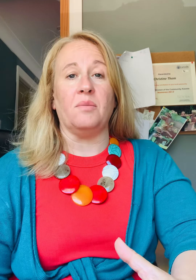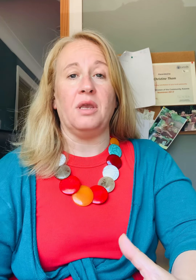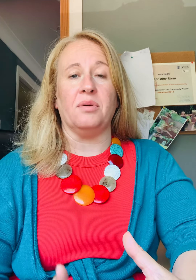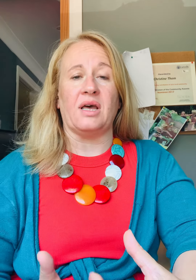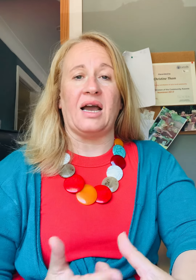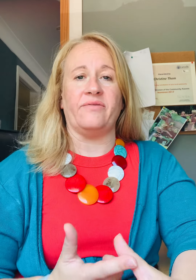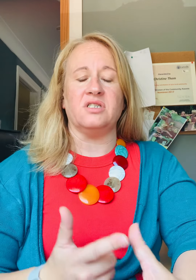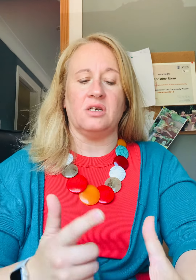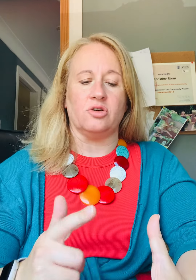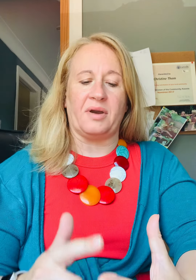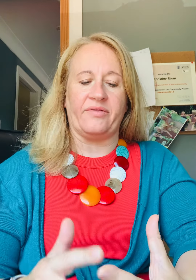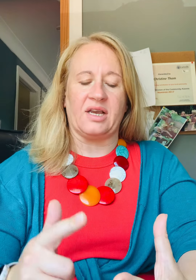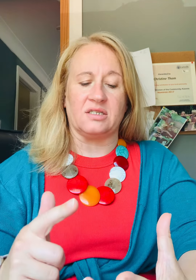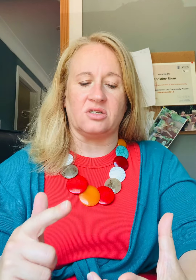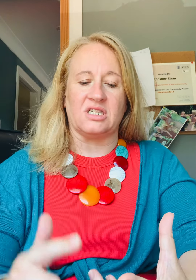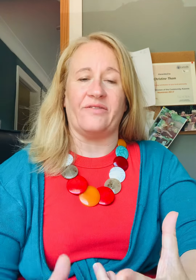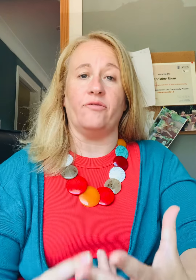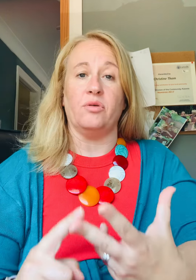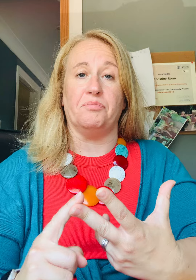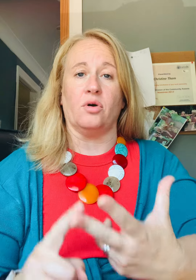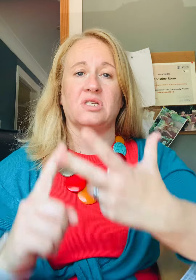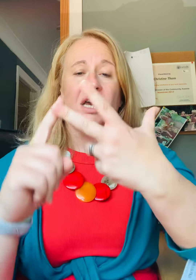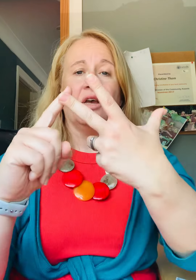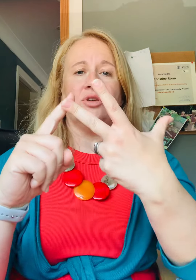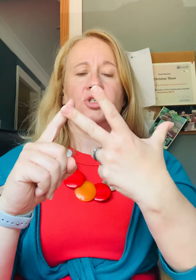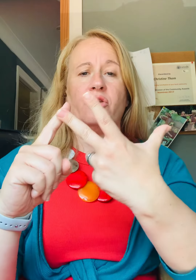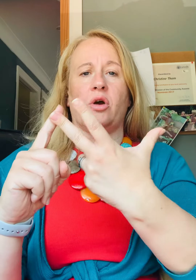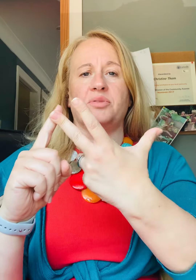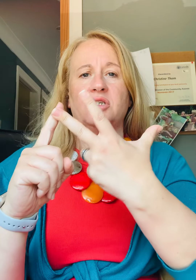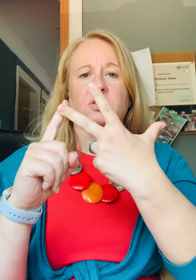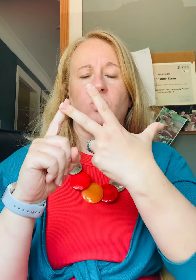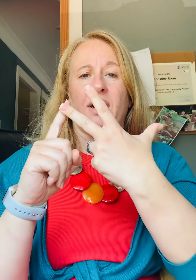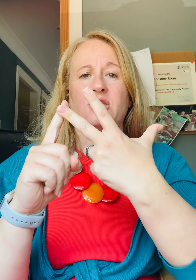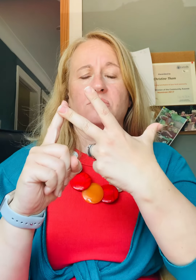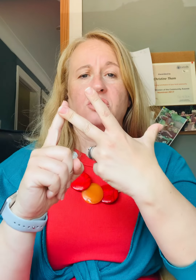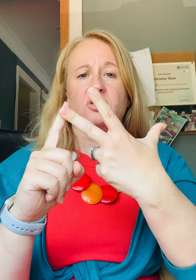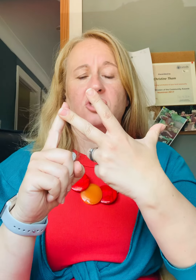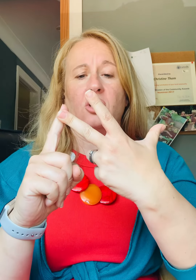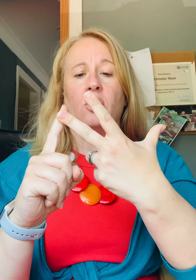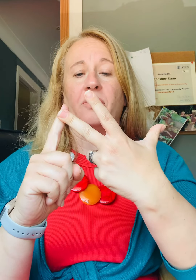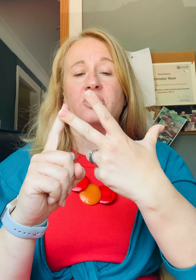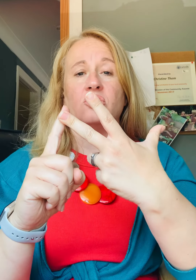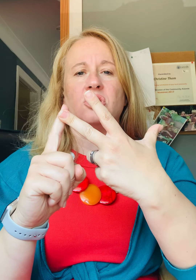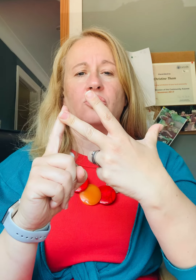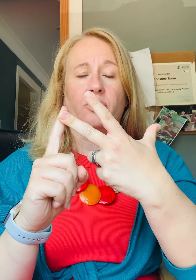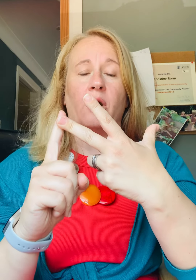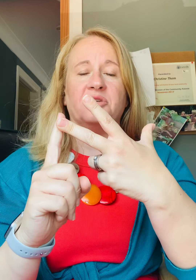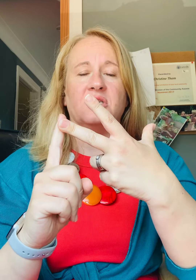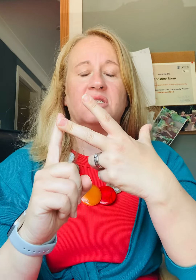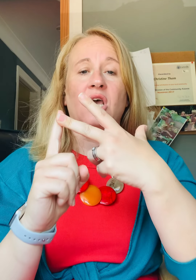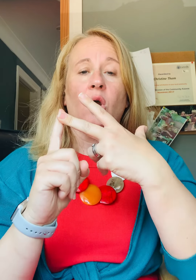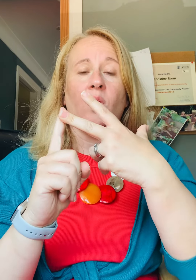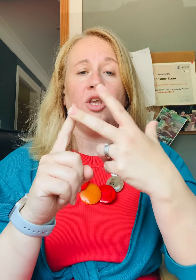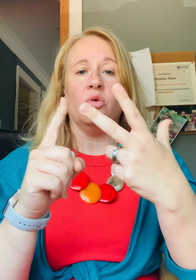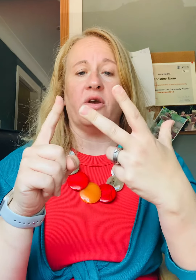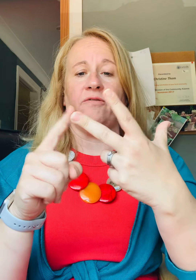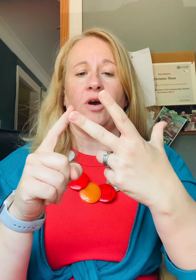people that haven't turned up, haven't cancelled, haven't rebooked. There's three options why somebody doesn't turn up and there's also three options where you can phone,